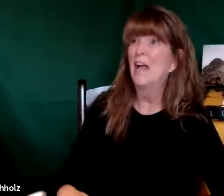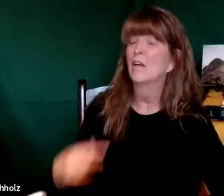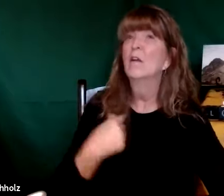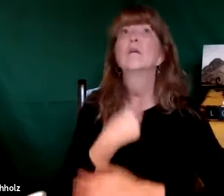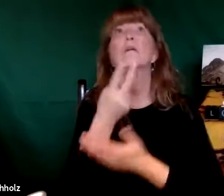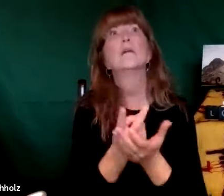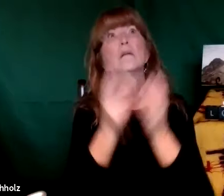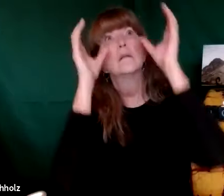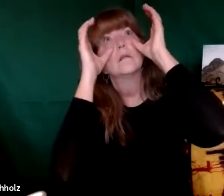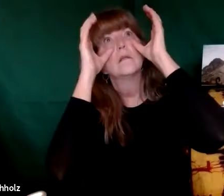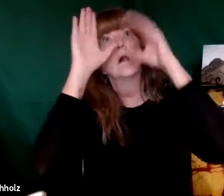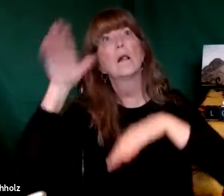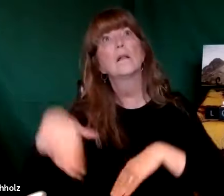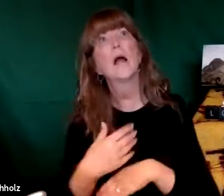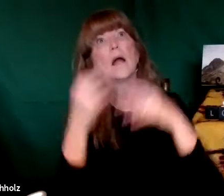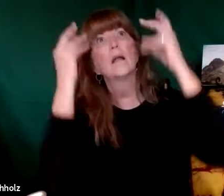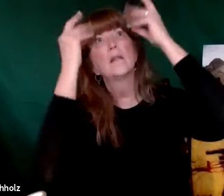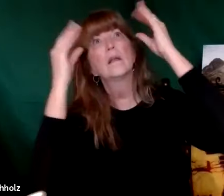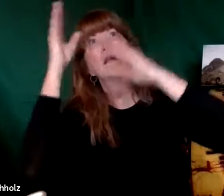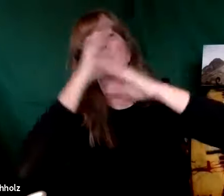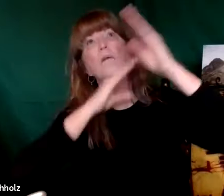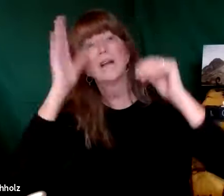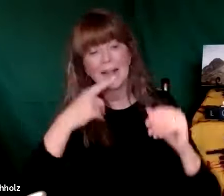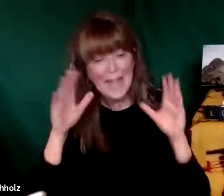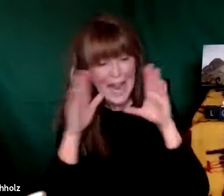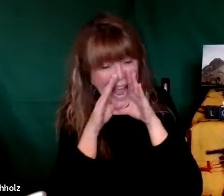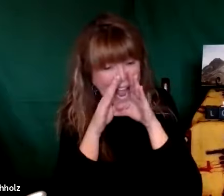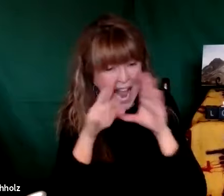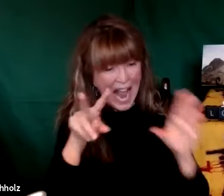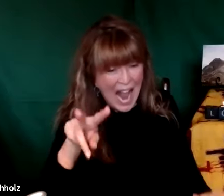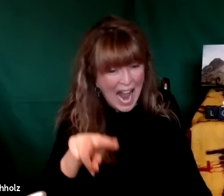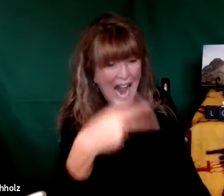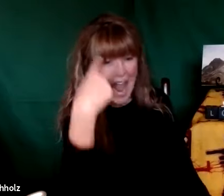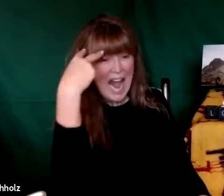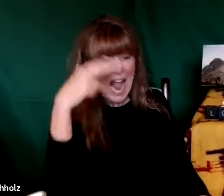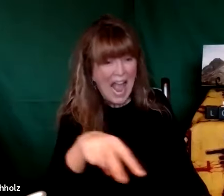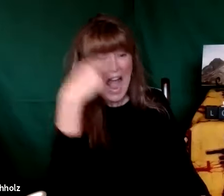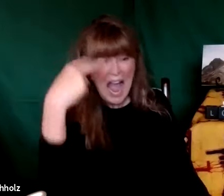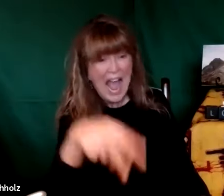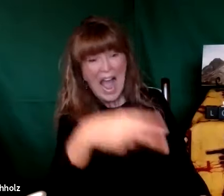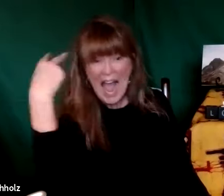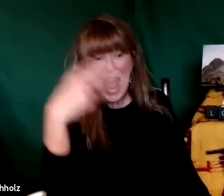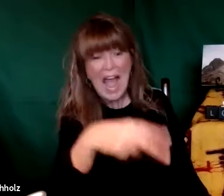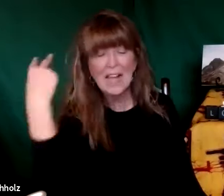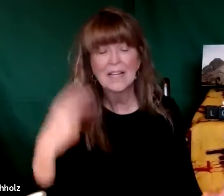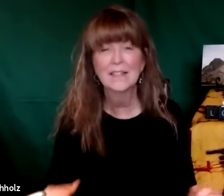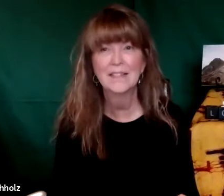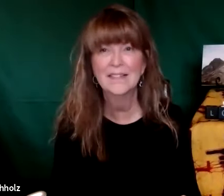God says look when we're having insomnia because of our worries God is calling